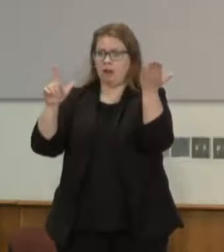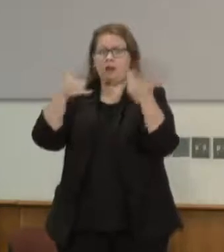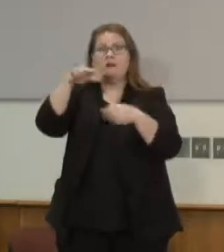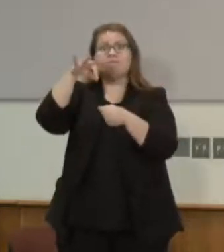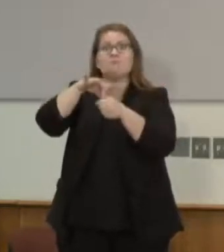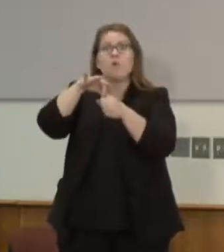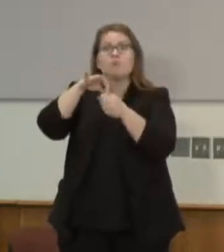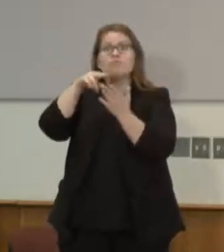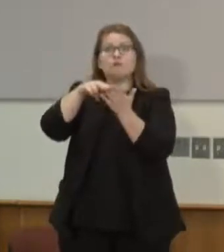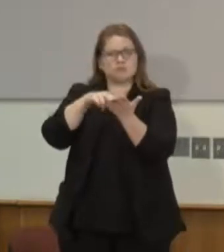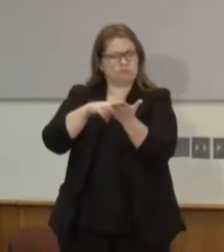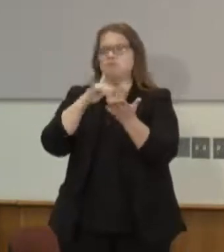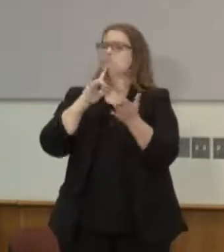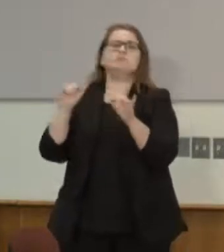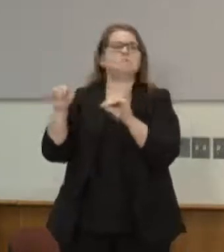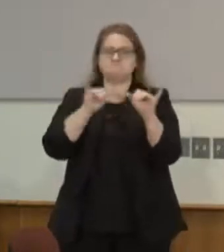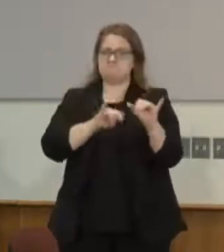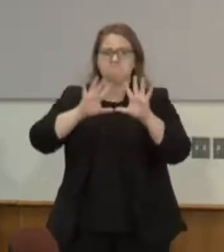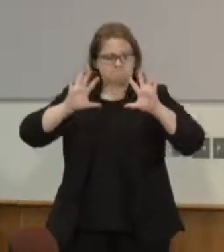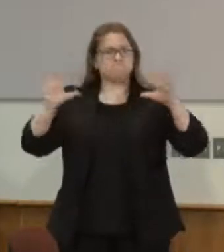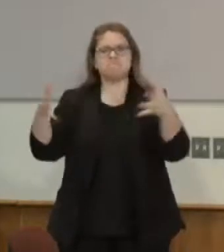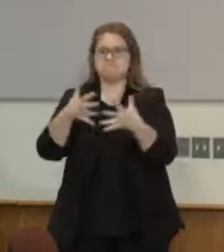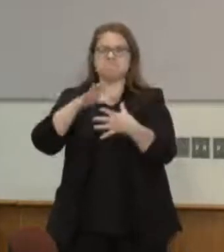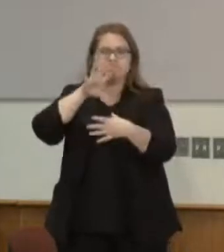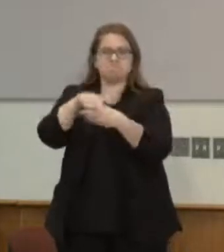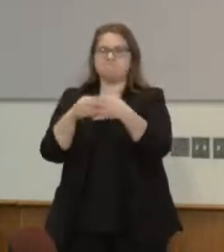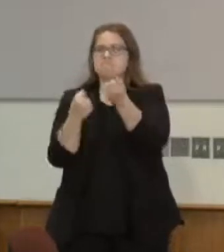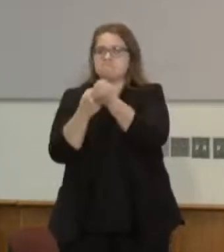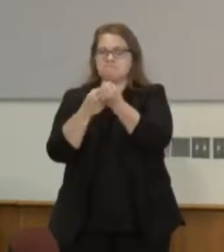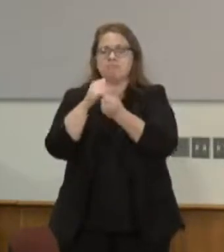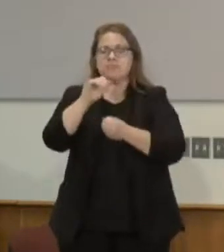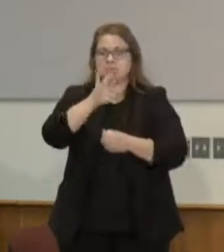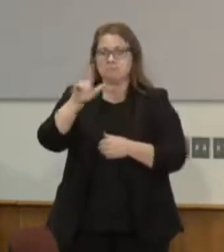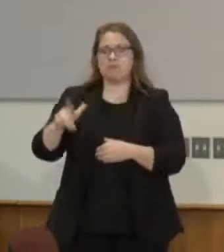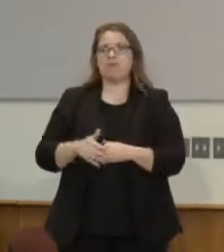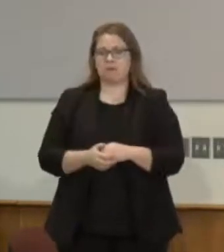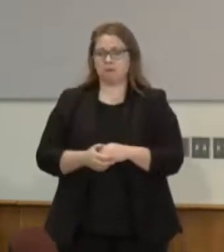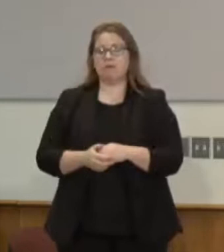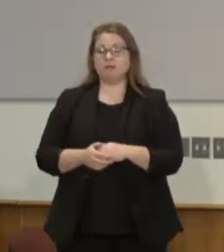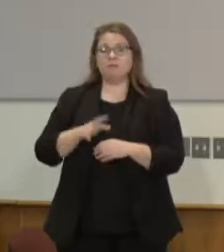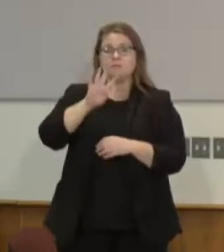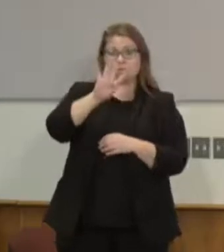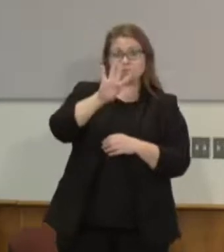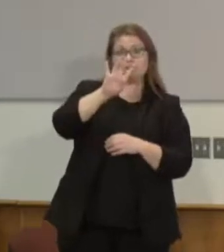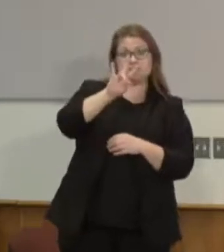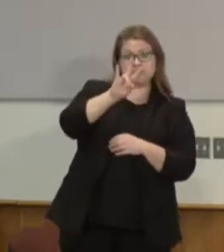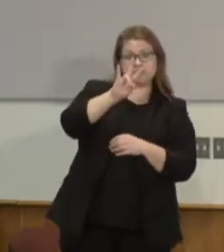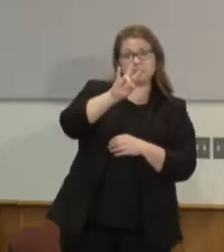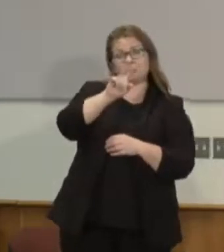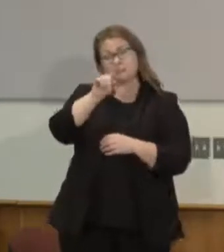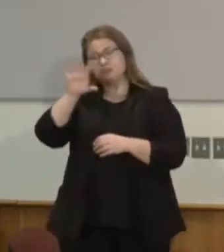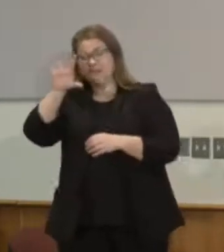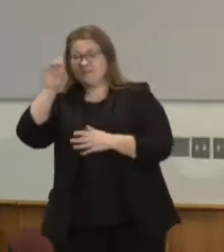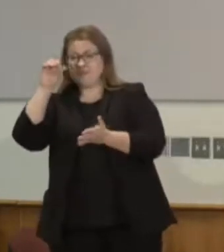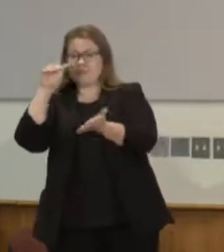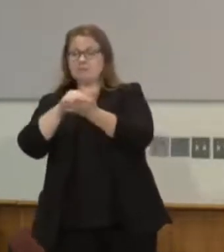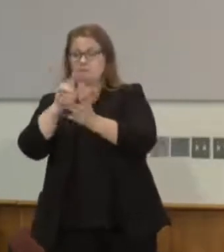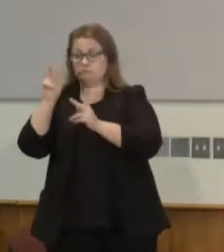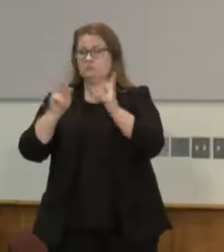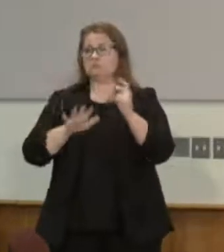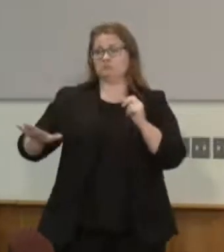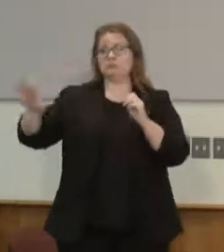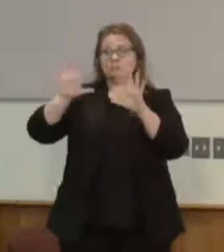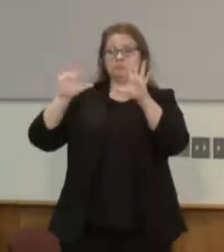before about voter registration is that of that 47 to 50,000 people 64% of them are from outstate Minnesota where only